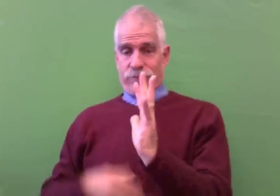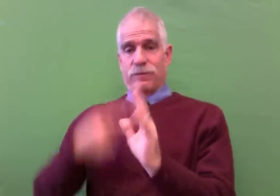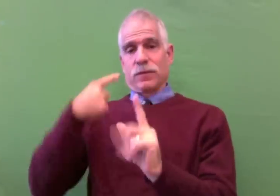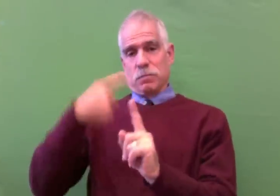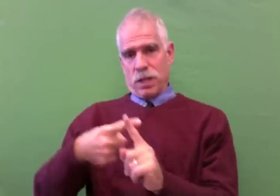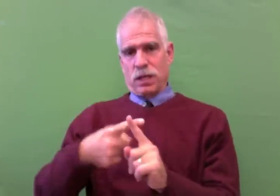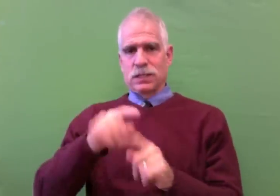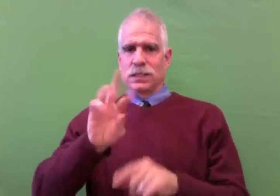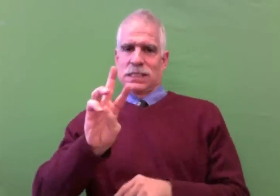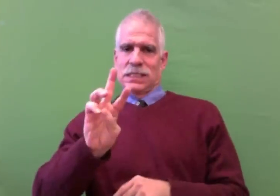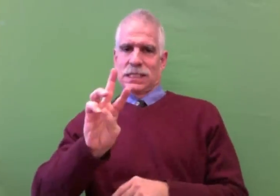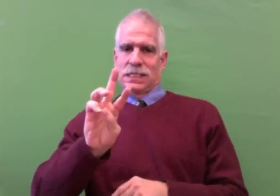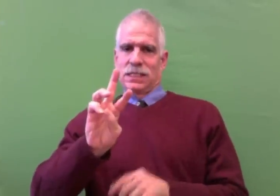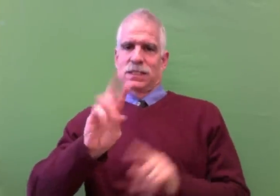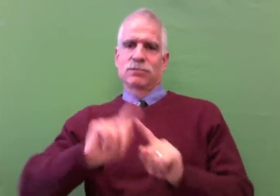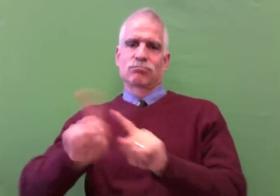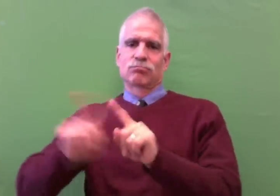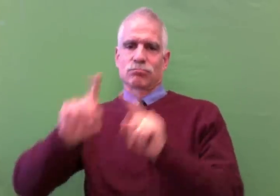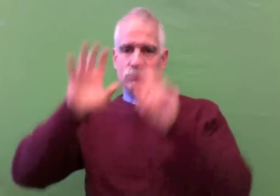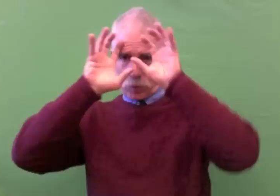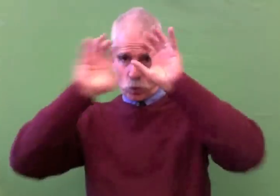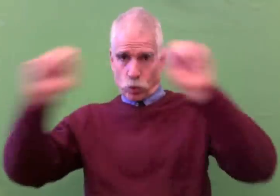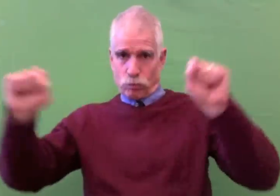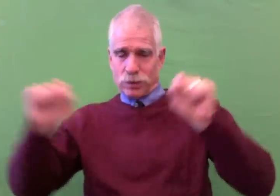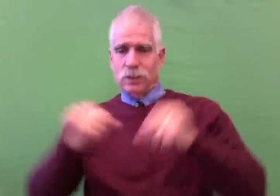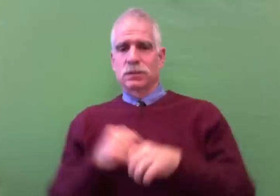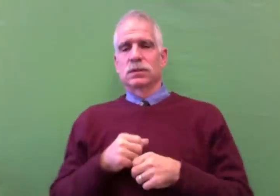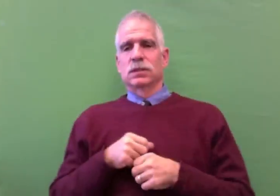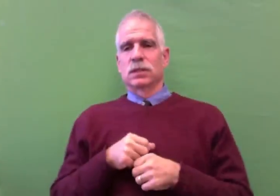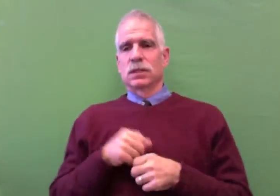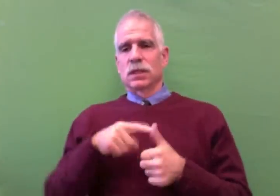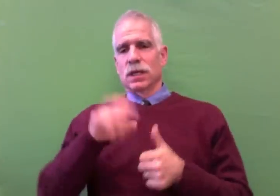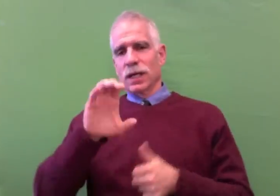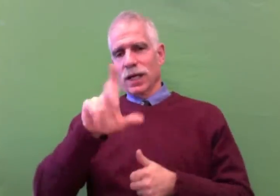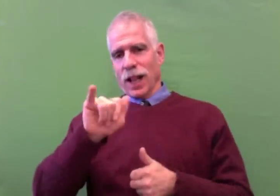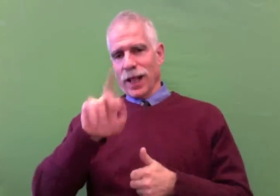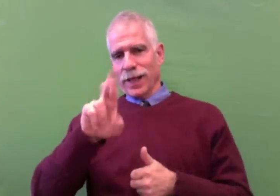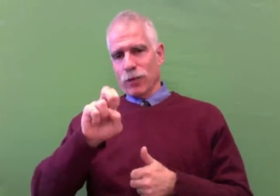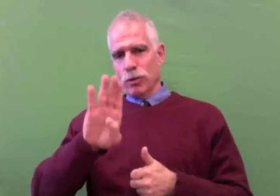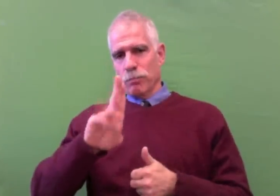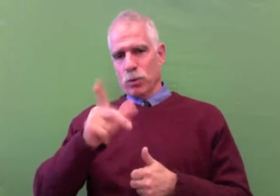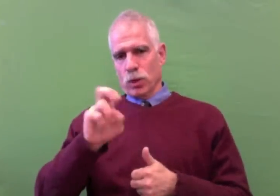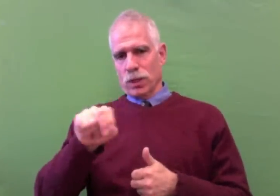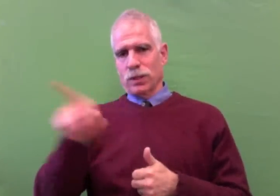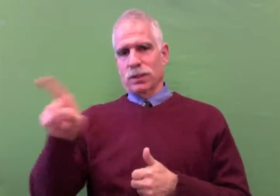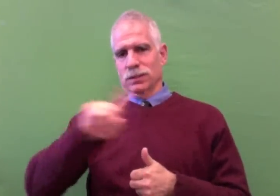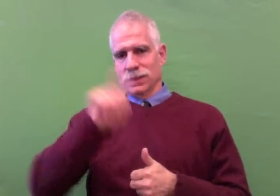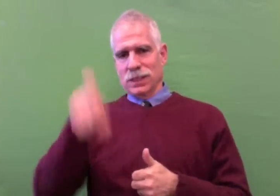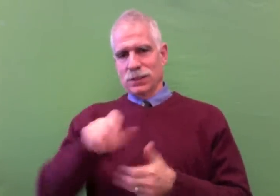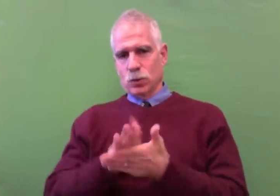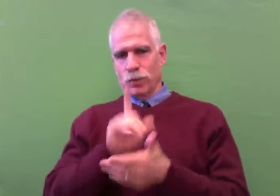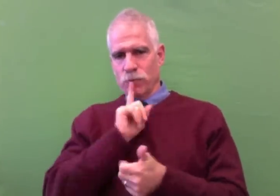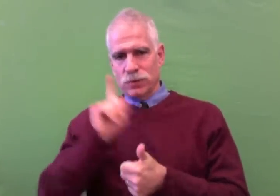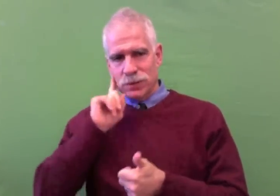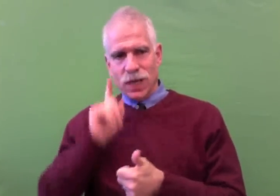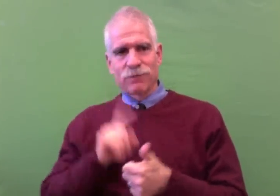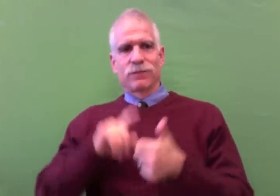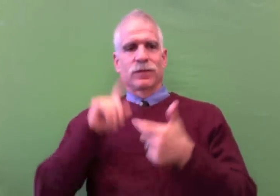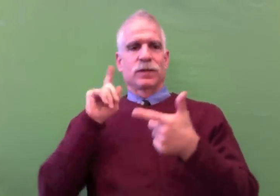which includes the five of us, plus six various other superintendents. Claire Boogan, who is